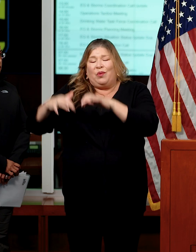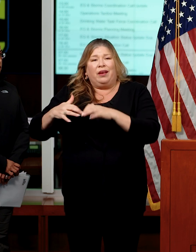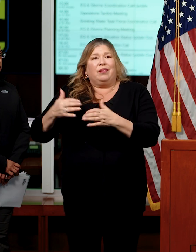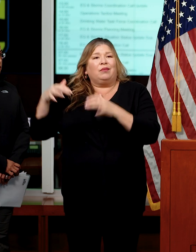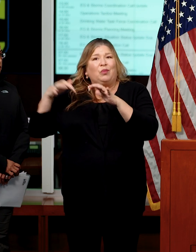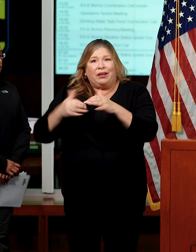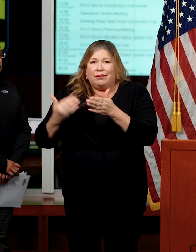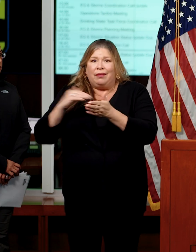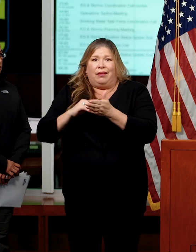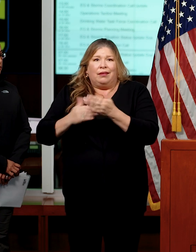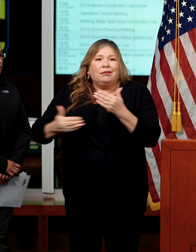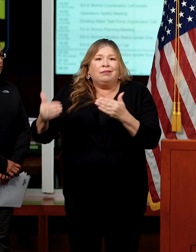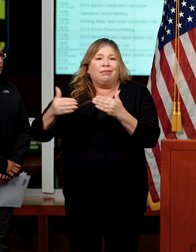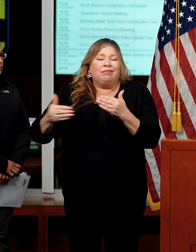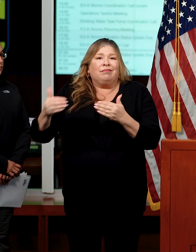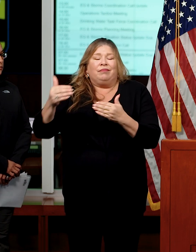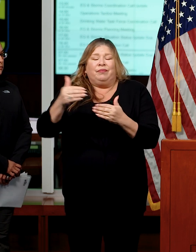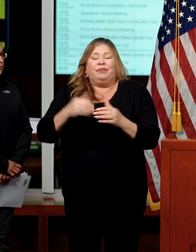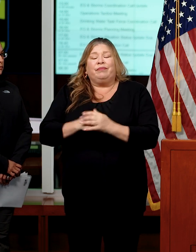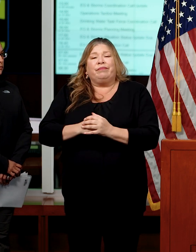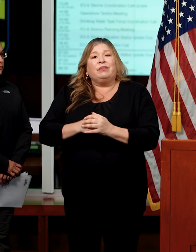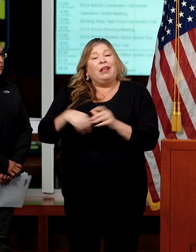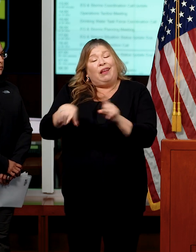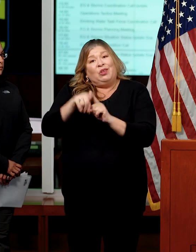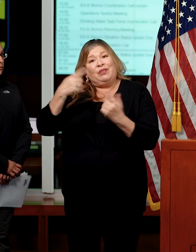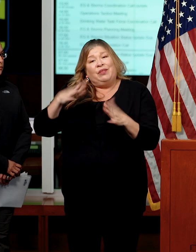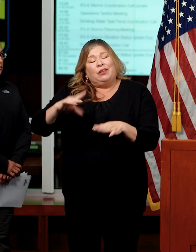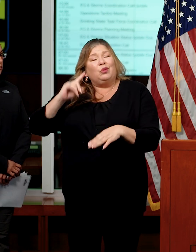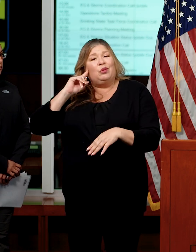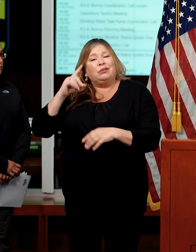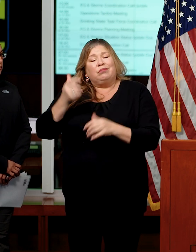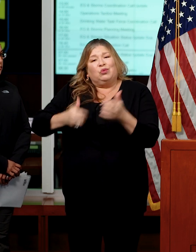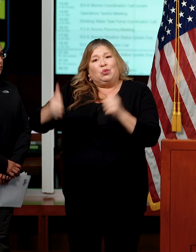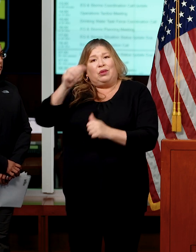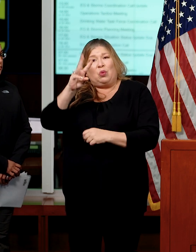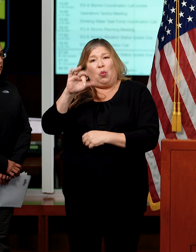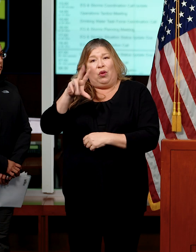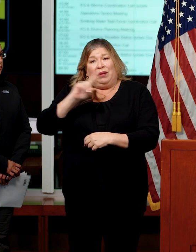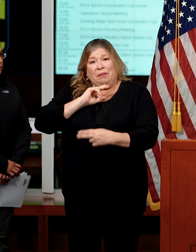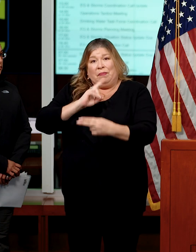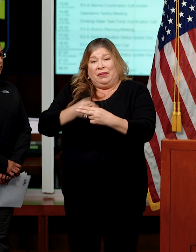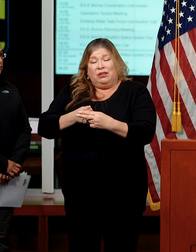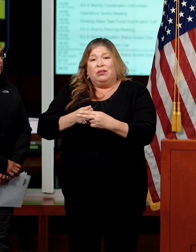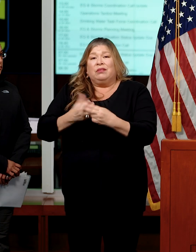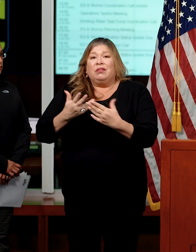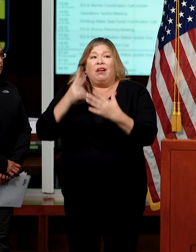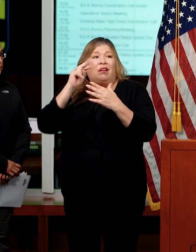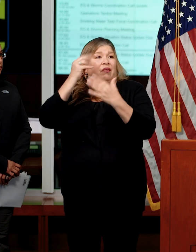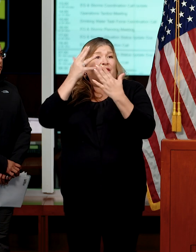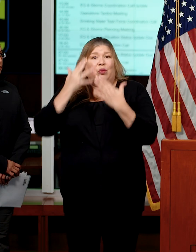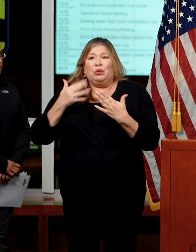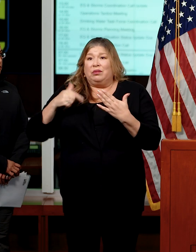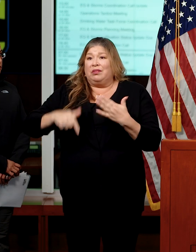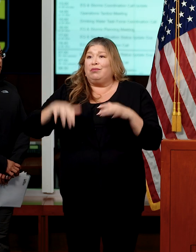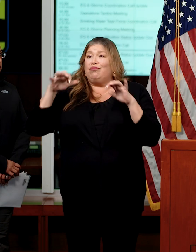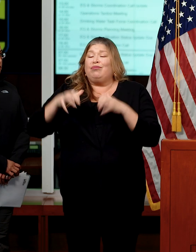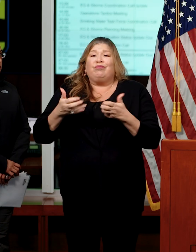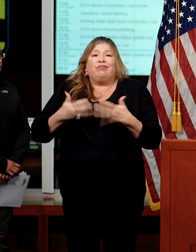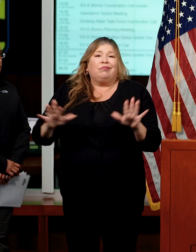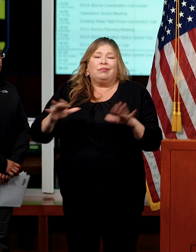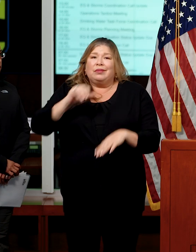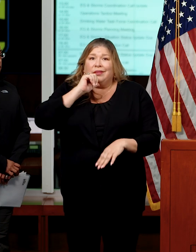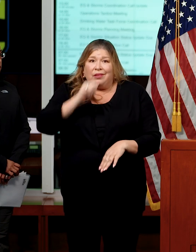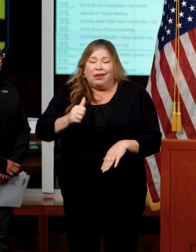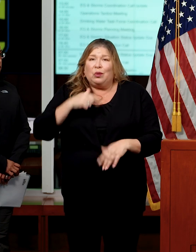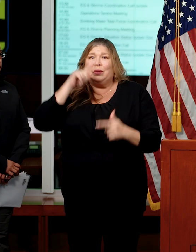pass through the State of California. And as you heard Director Ward mention, unfortunately, this is not over. We are expecting